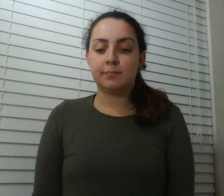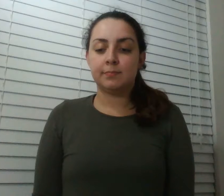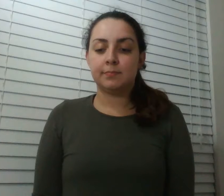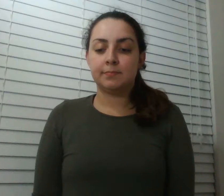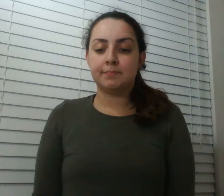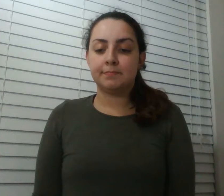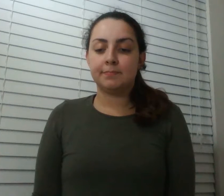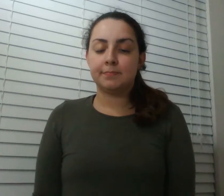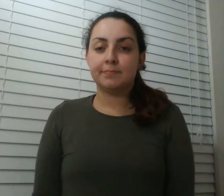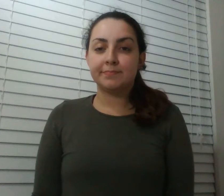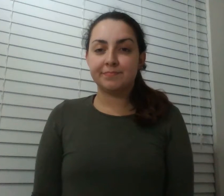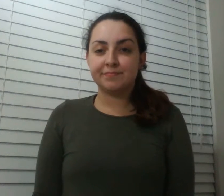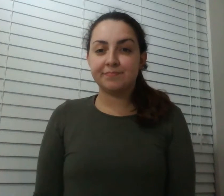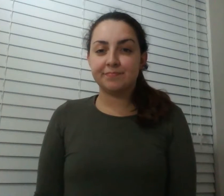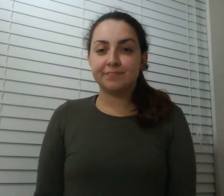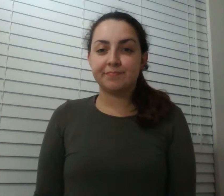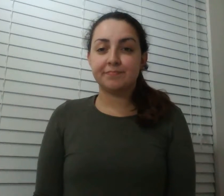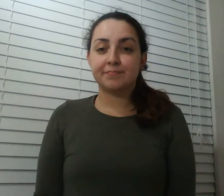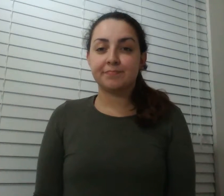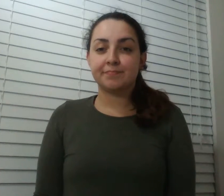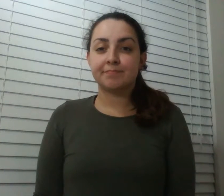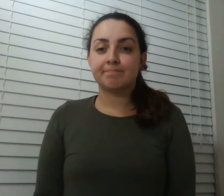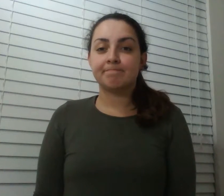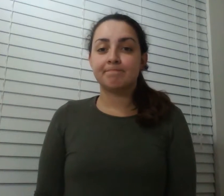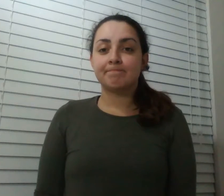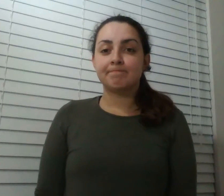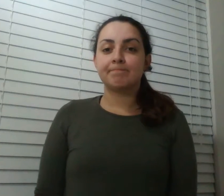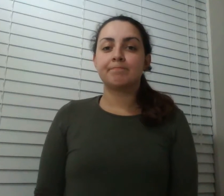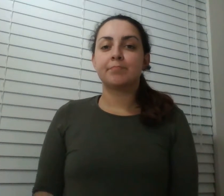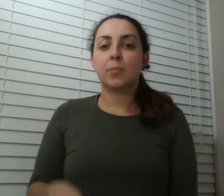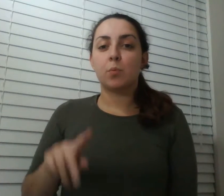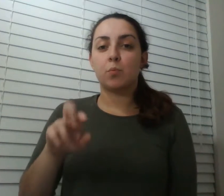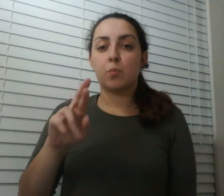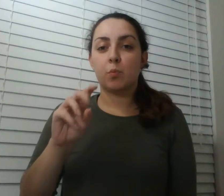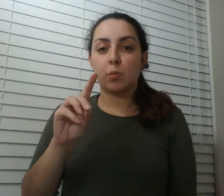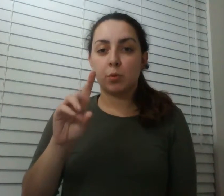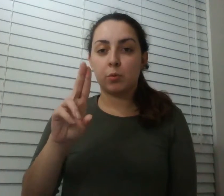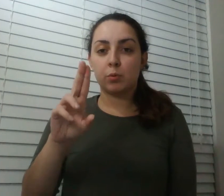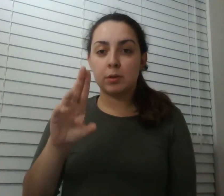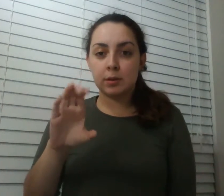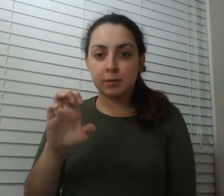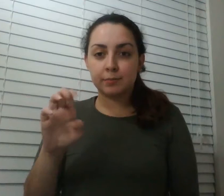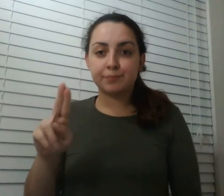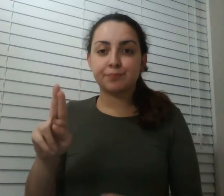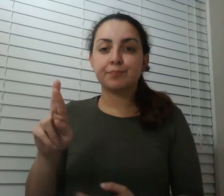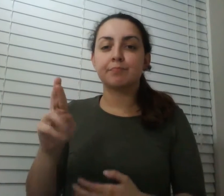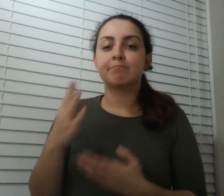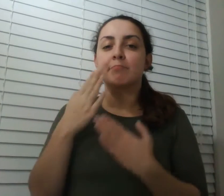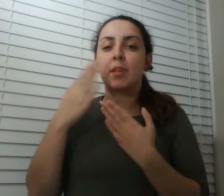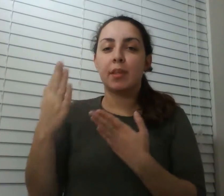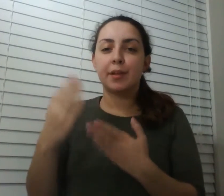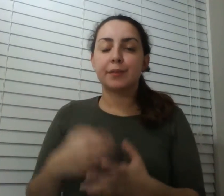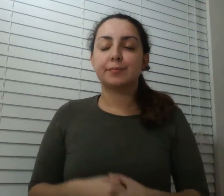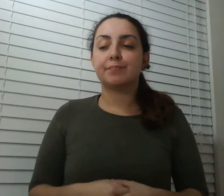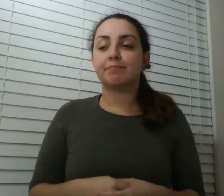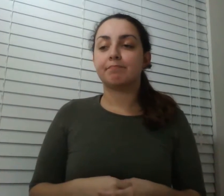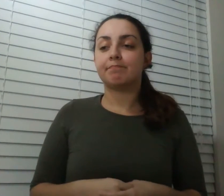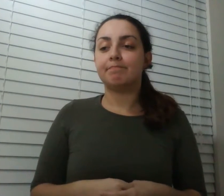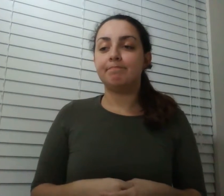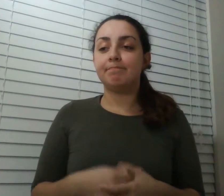thanks to producer tim howard justin schmidt paula michaels and eulabes i'm robert krillwich i'm jan apple rock and we'll be right